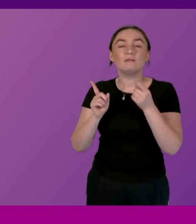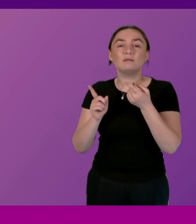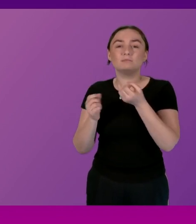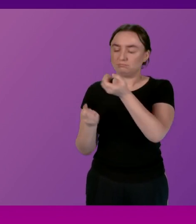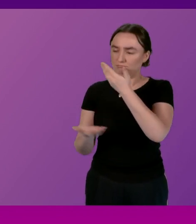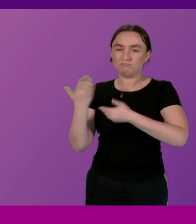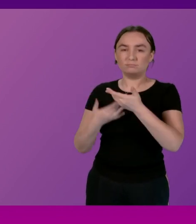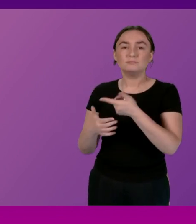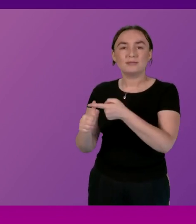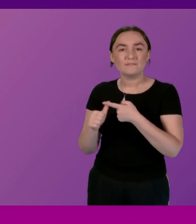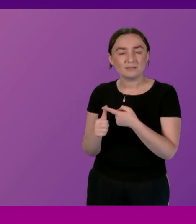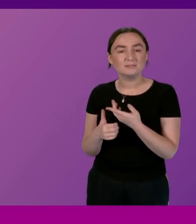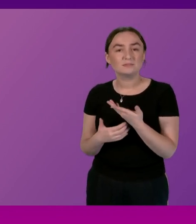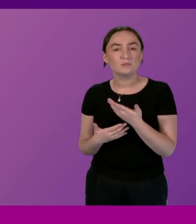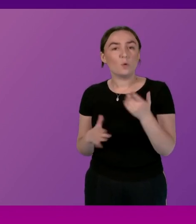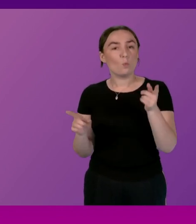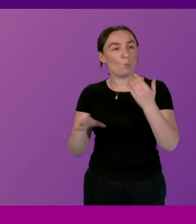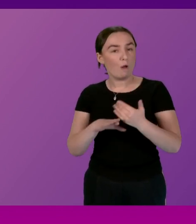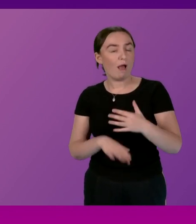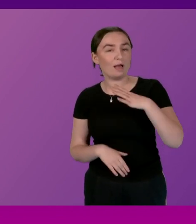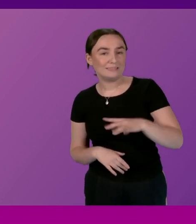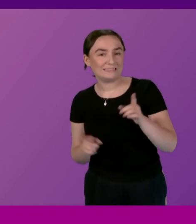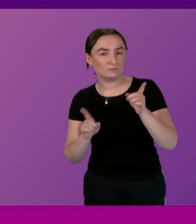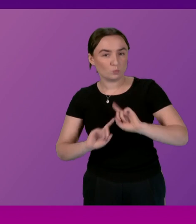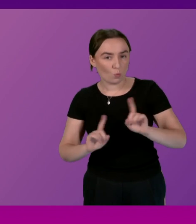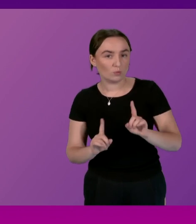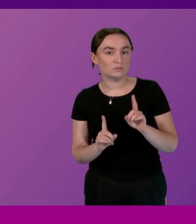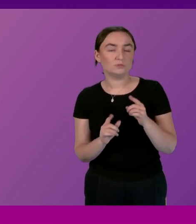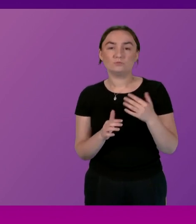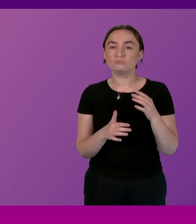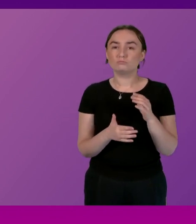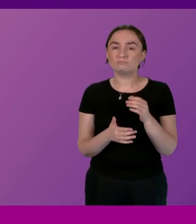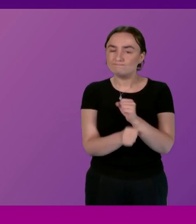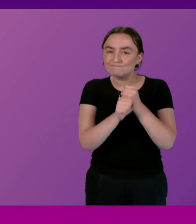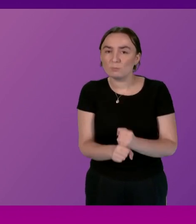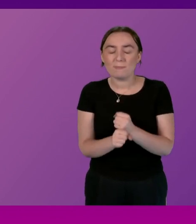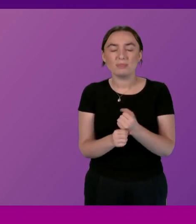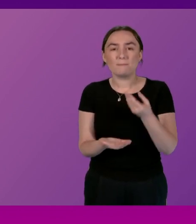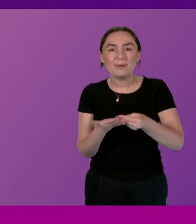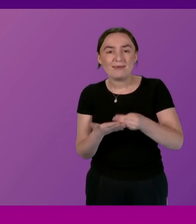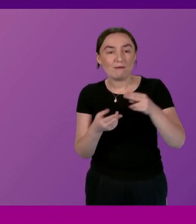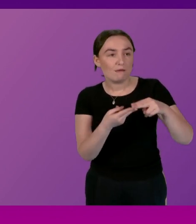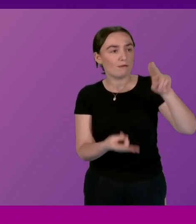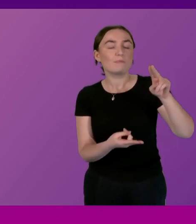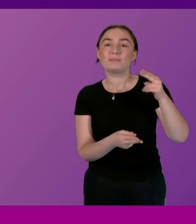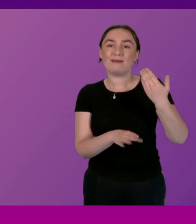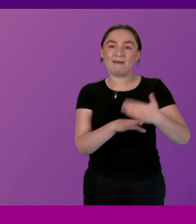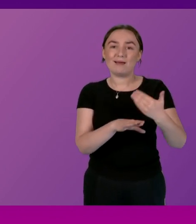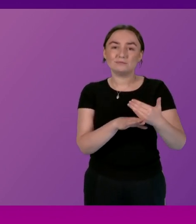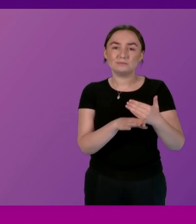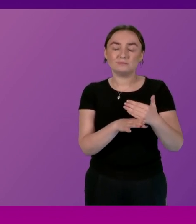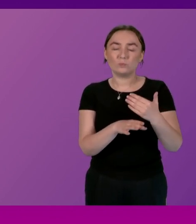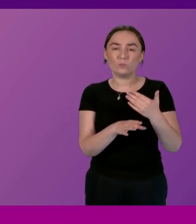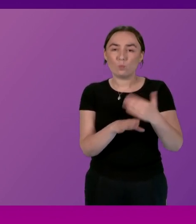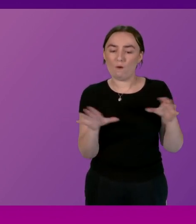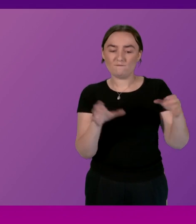be undertaken to support the implementation of the commitment to a pay uplift for the adult social care workforce as outlined in